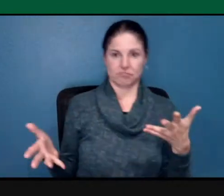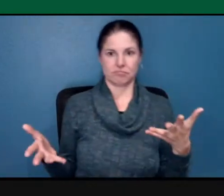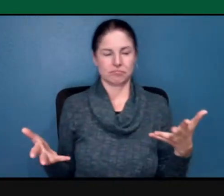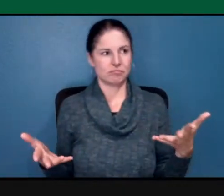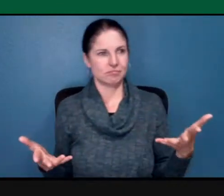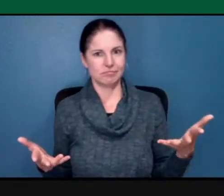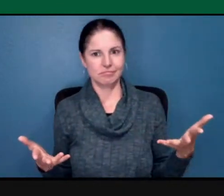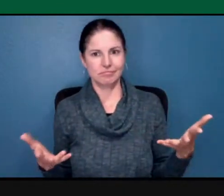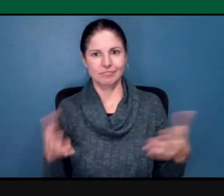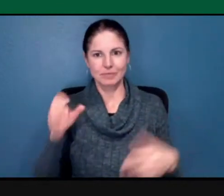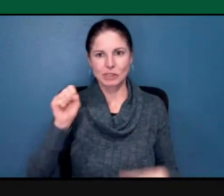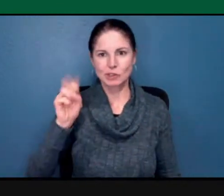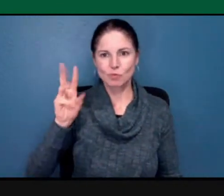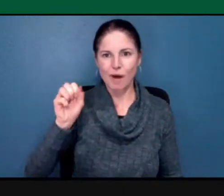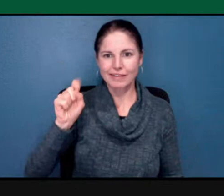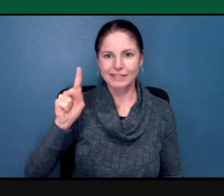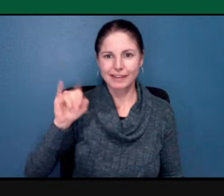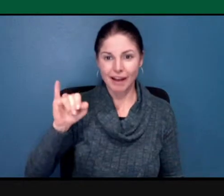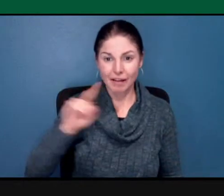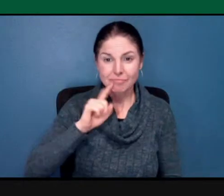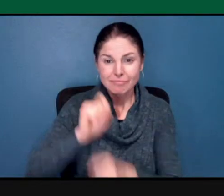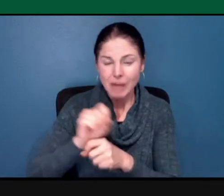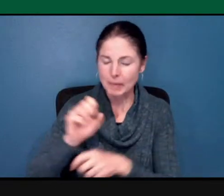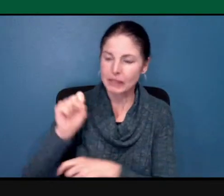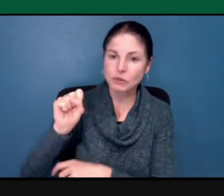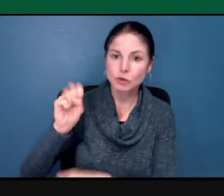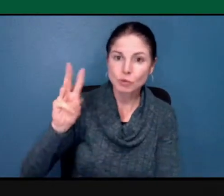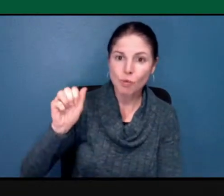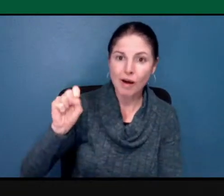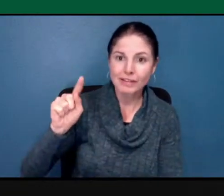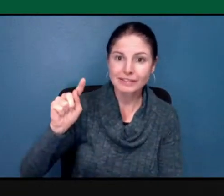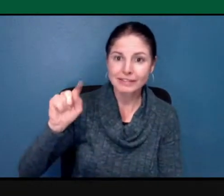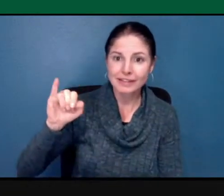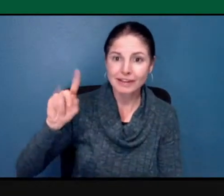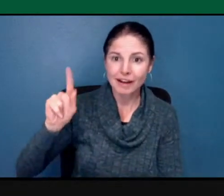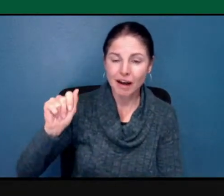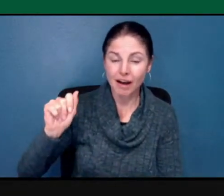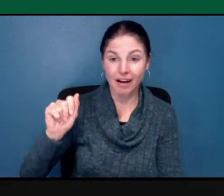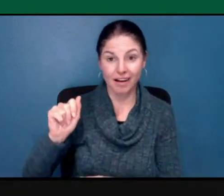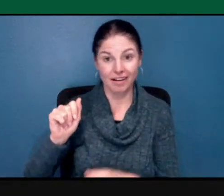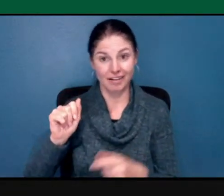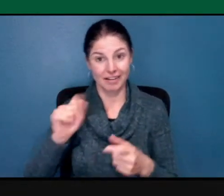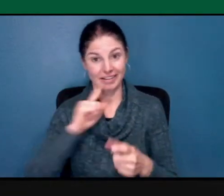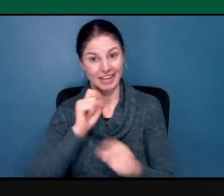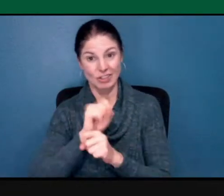of hate that came from a government that was a secular government.